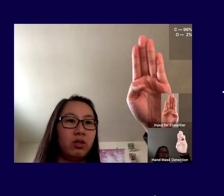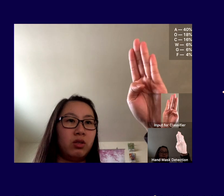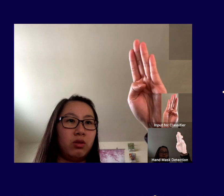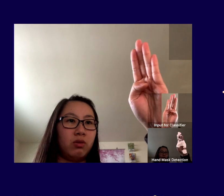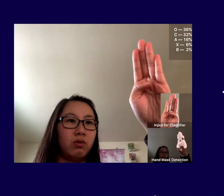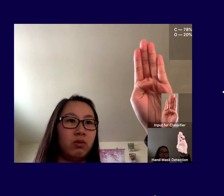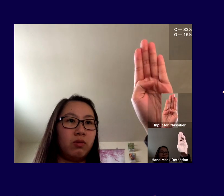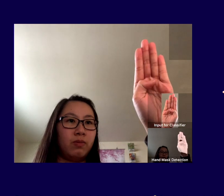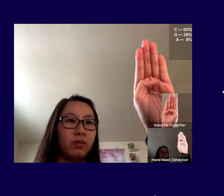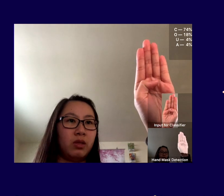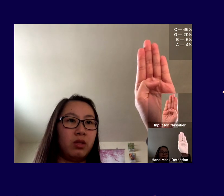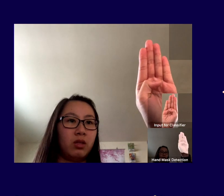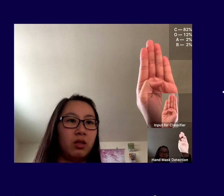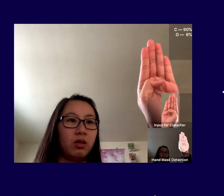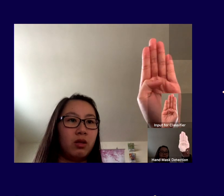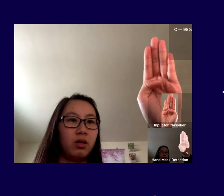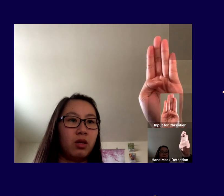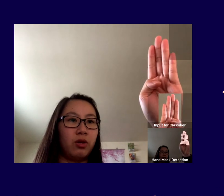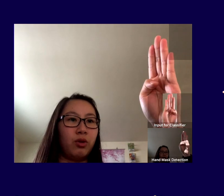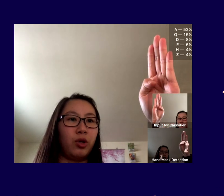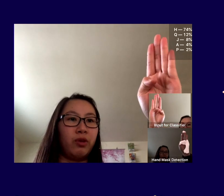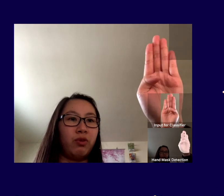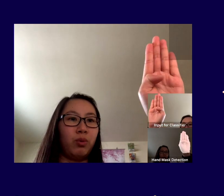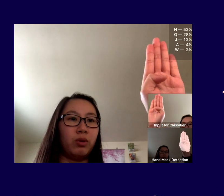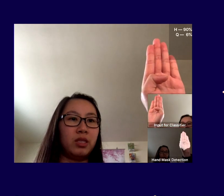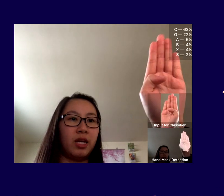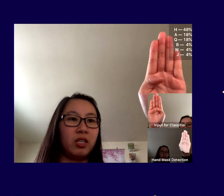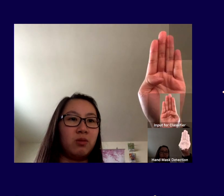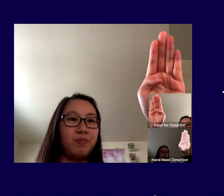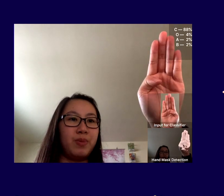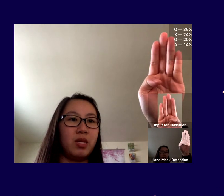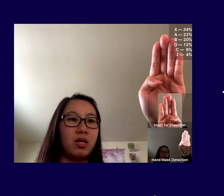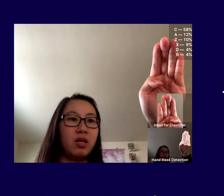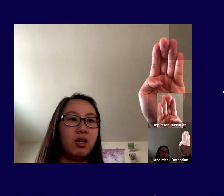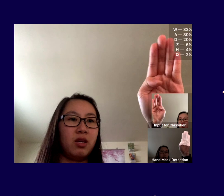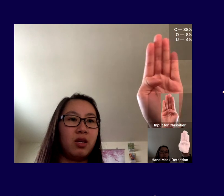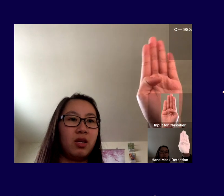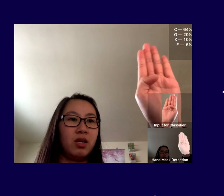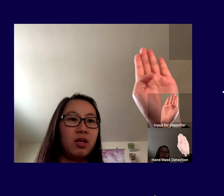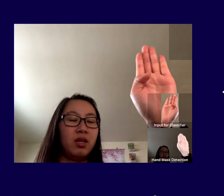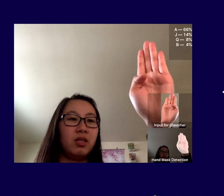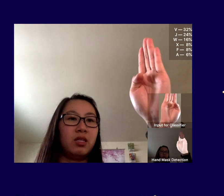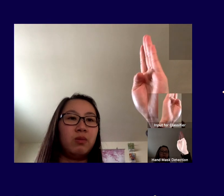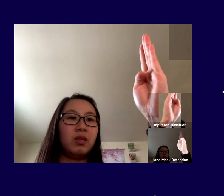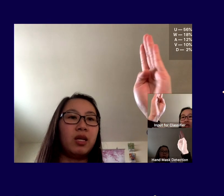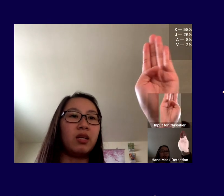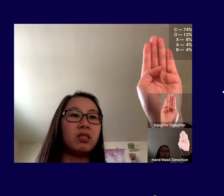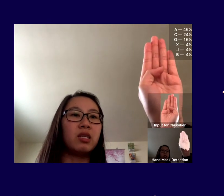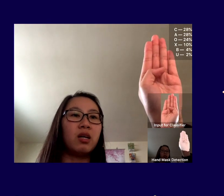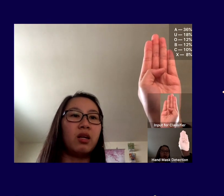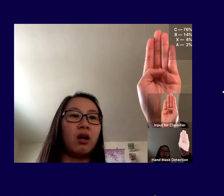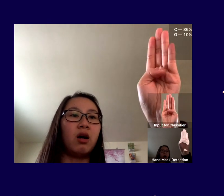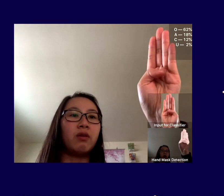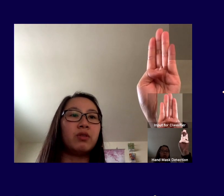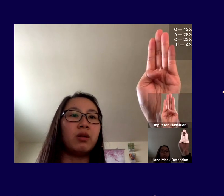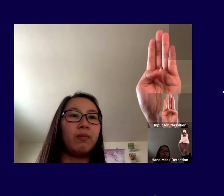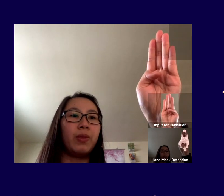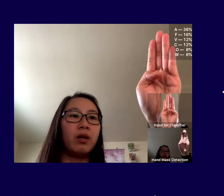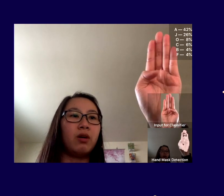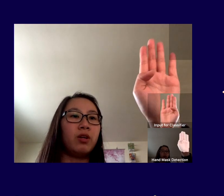So I don't know if it will detect B. Seems like it's cutting off some. Oh